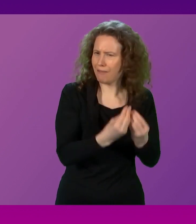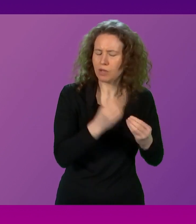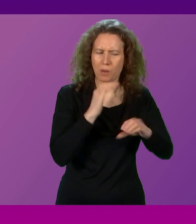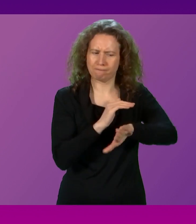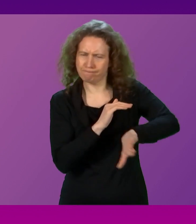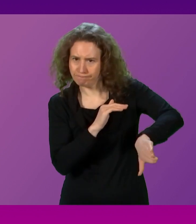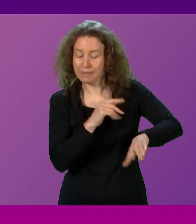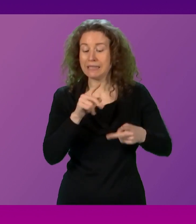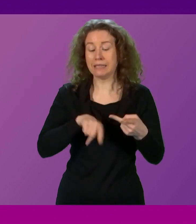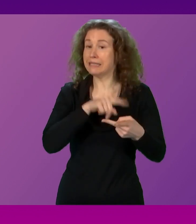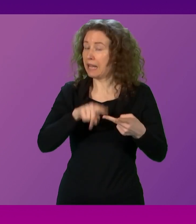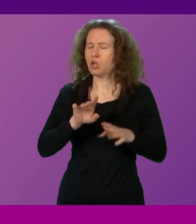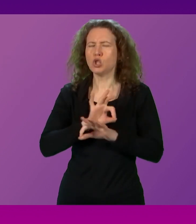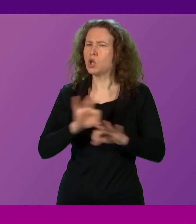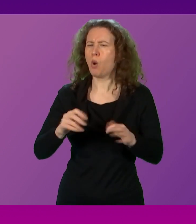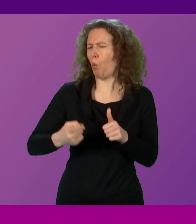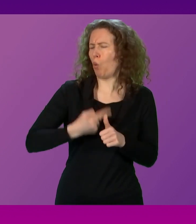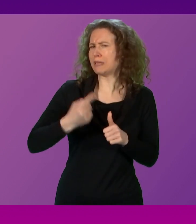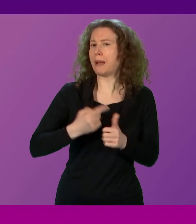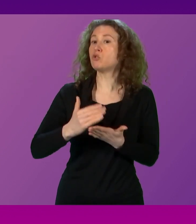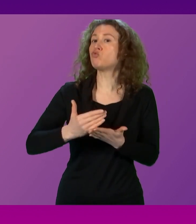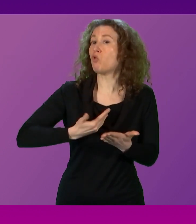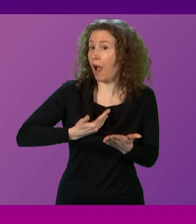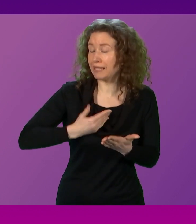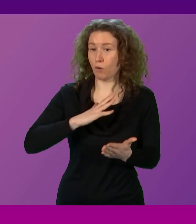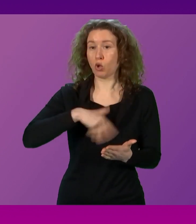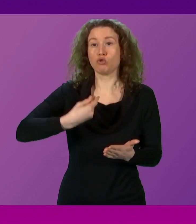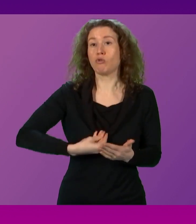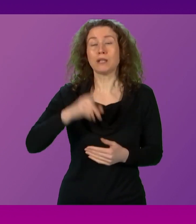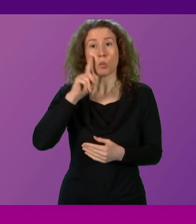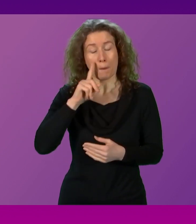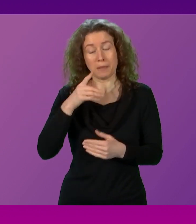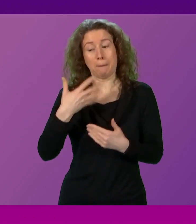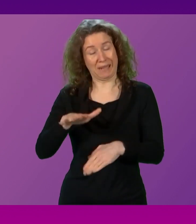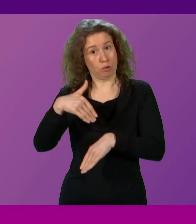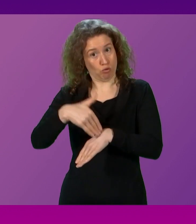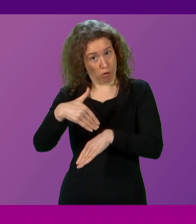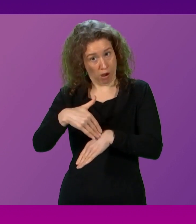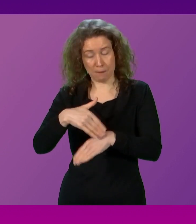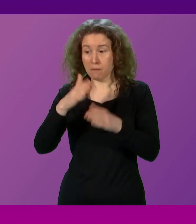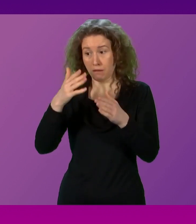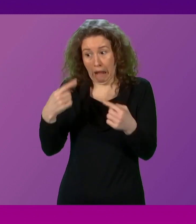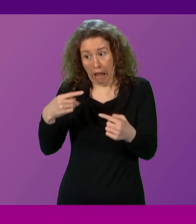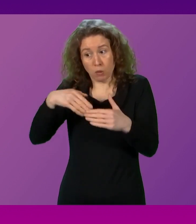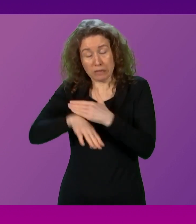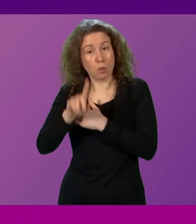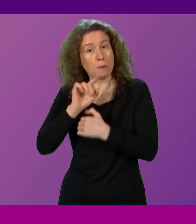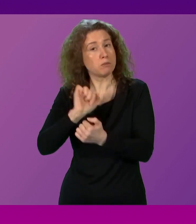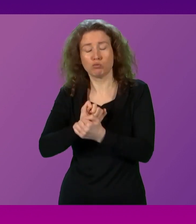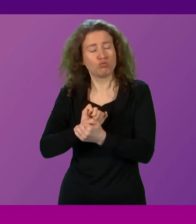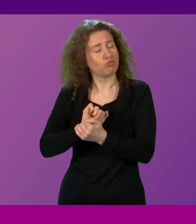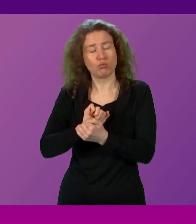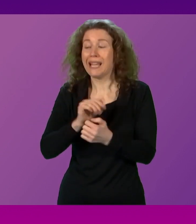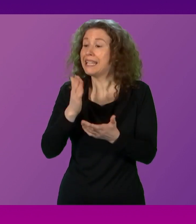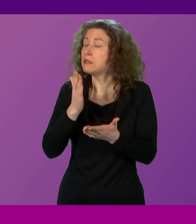there is no automatic right for a trans woman convicted of a crime to serve their sentence in a female prison, even if they